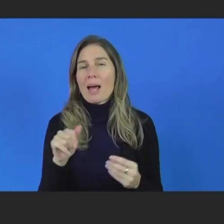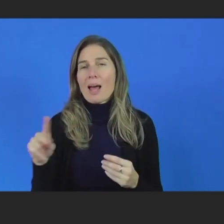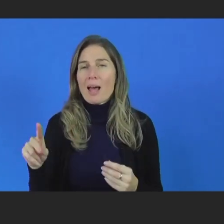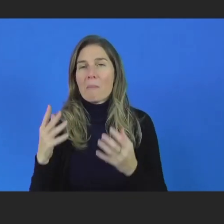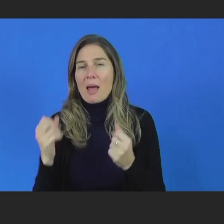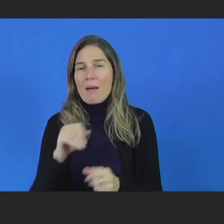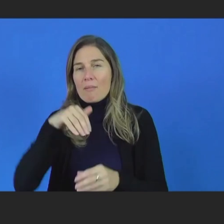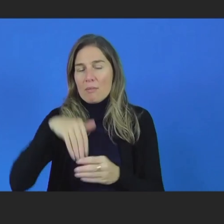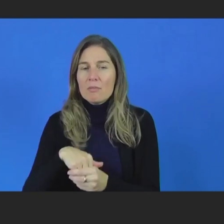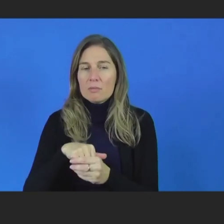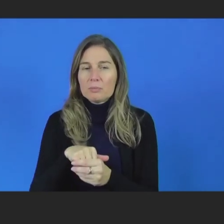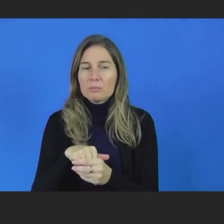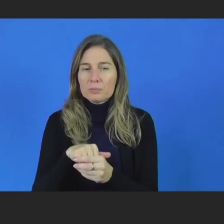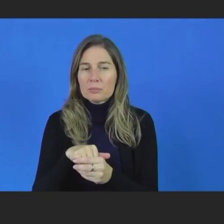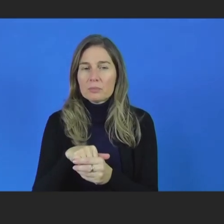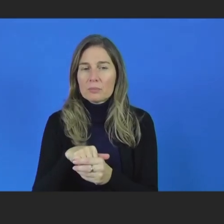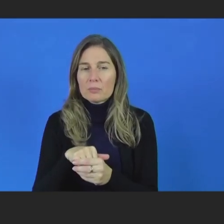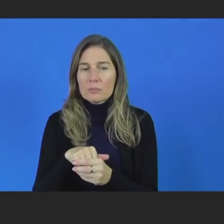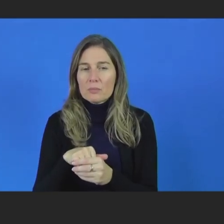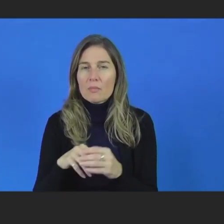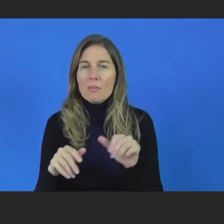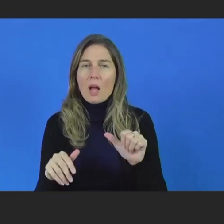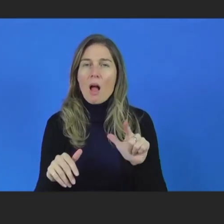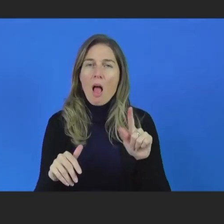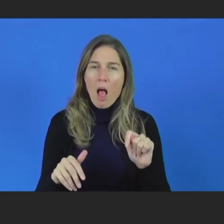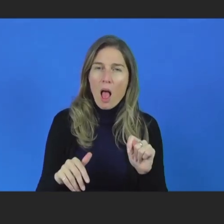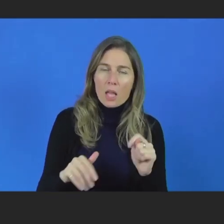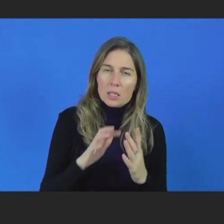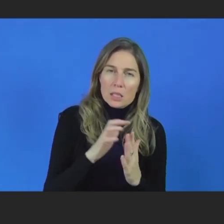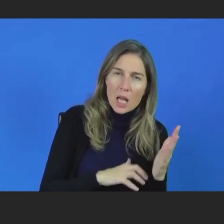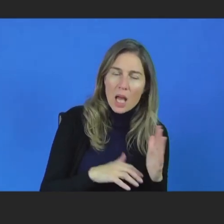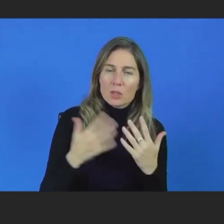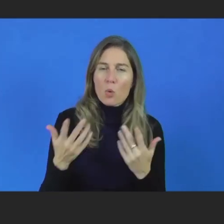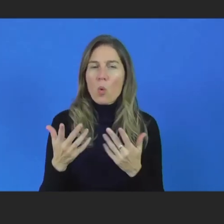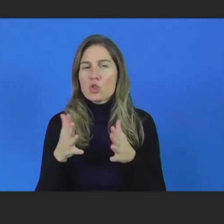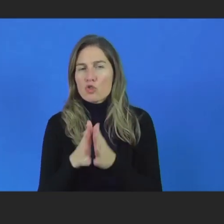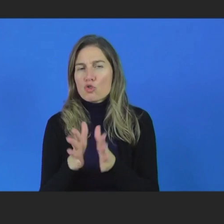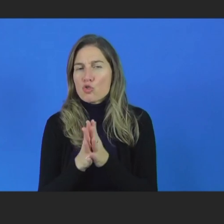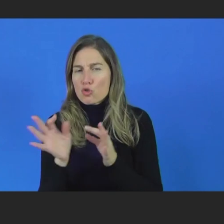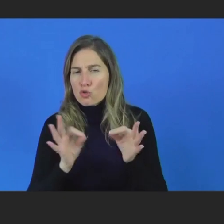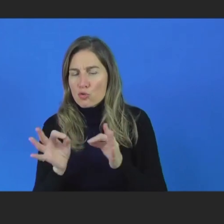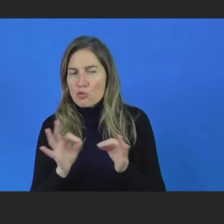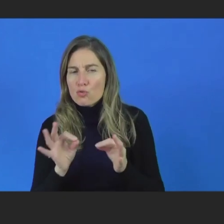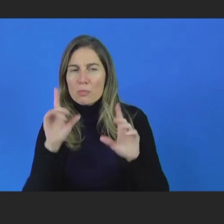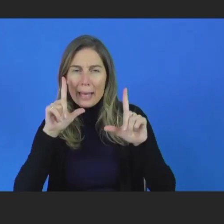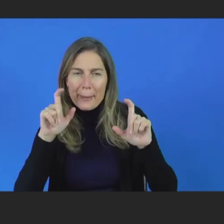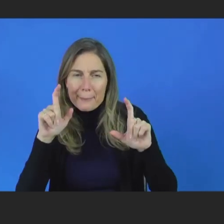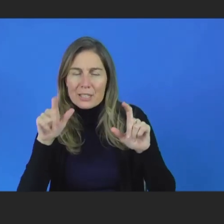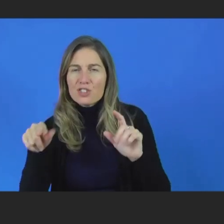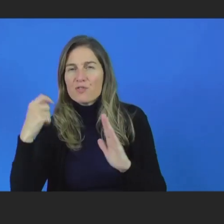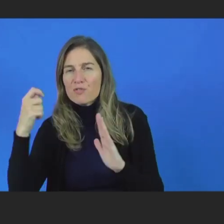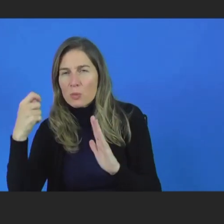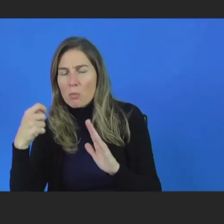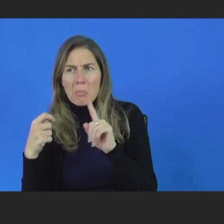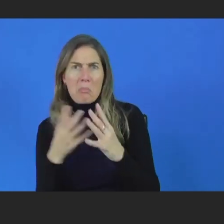to put alternative text or other documents and describe images and describe videos, people are just not aware of how to